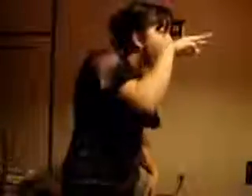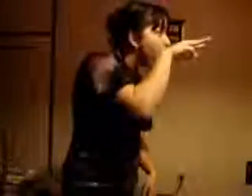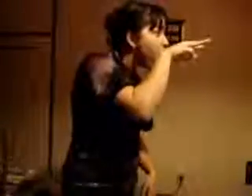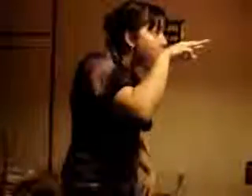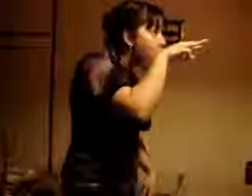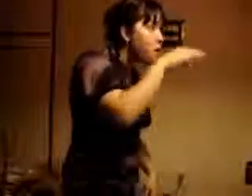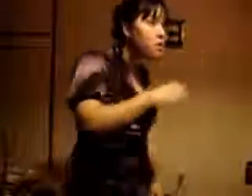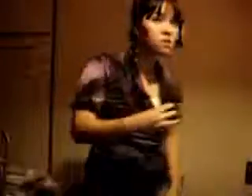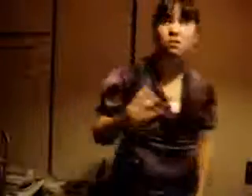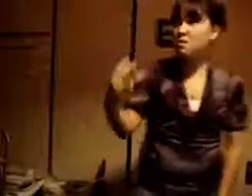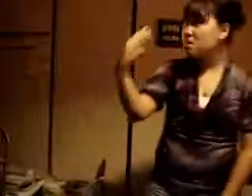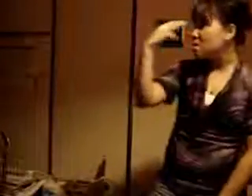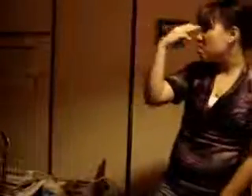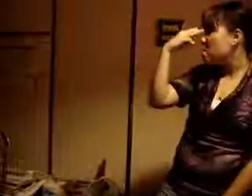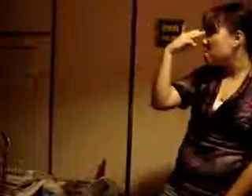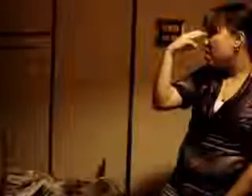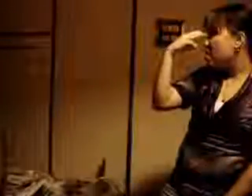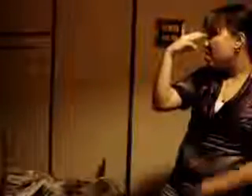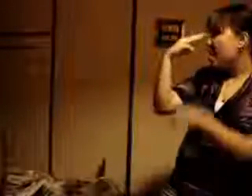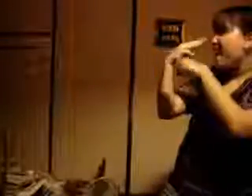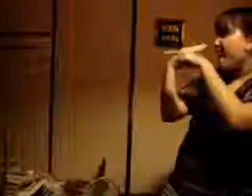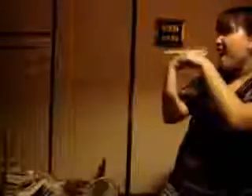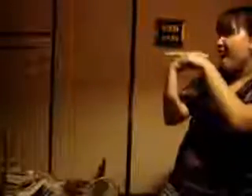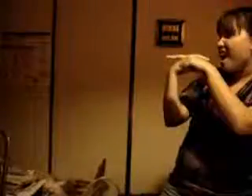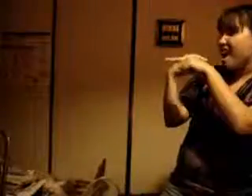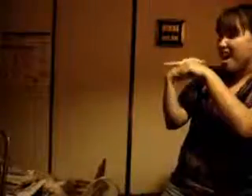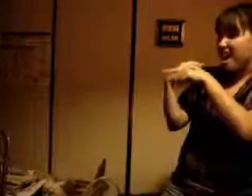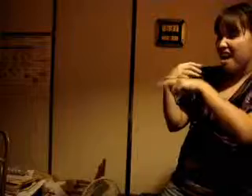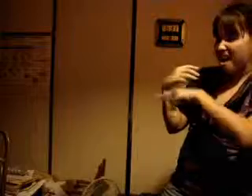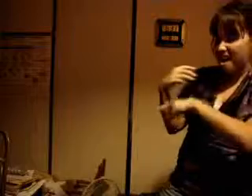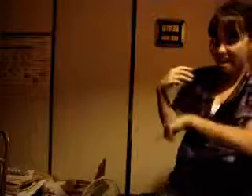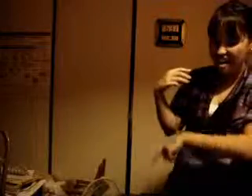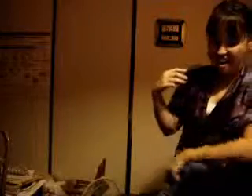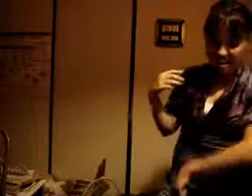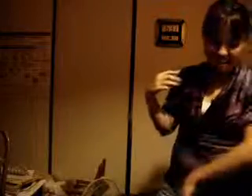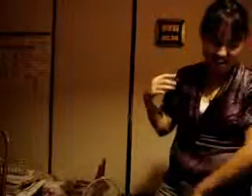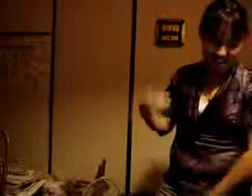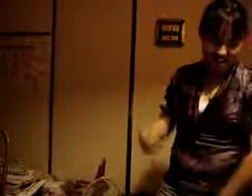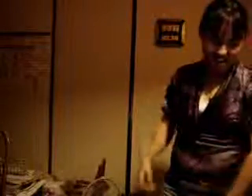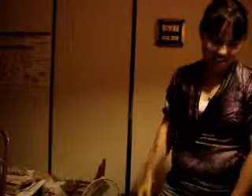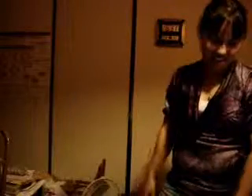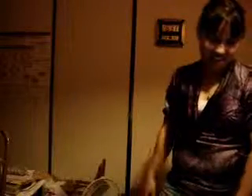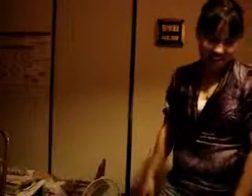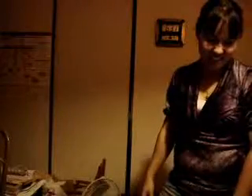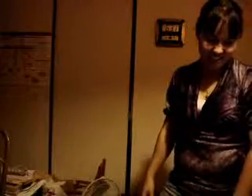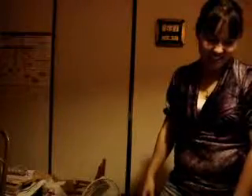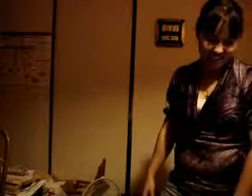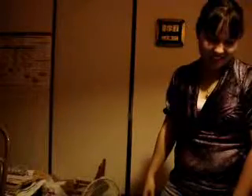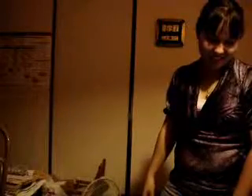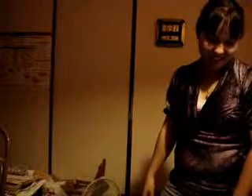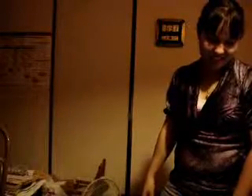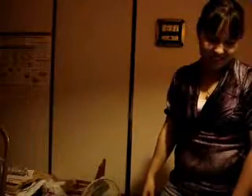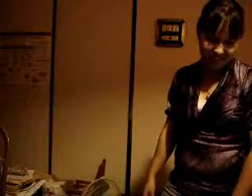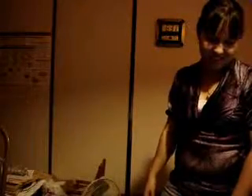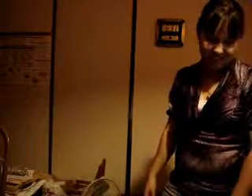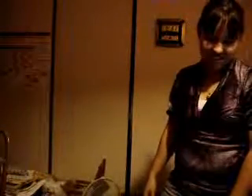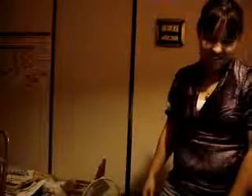cause no one else came. After my dreaming, I woke with this